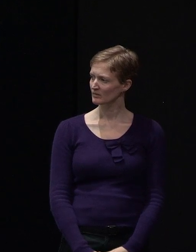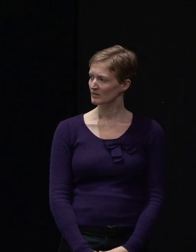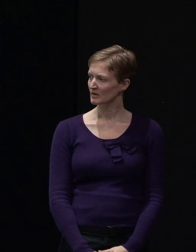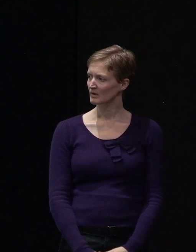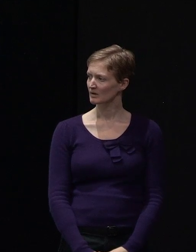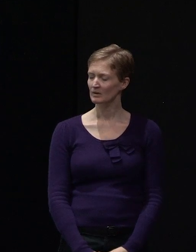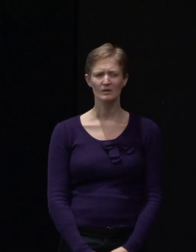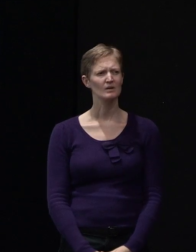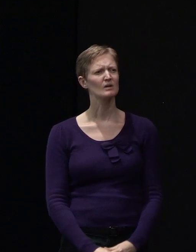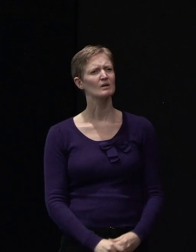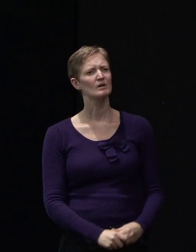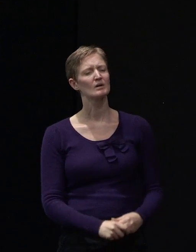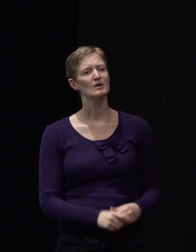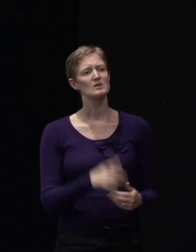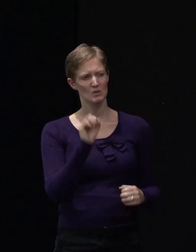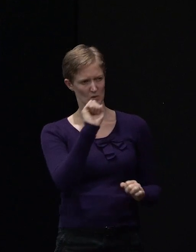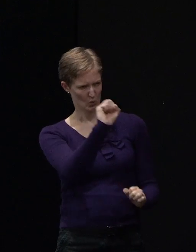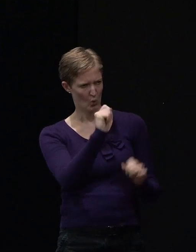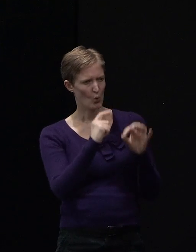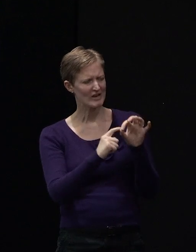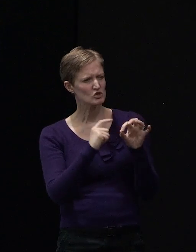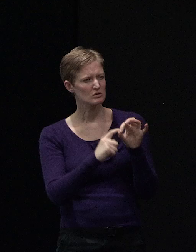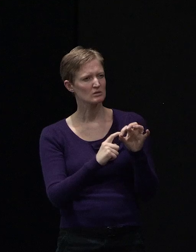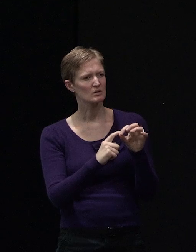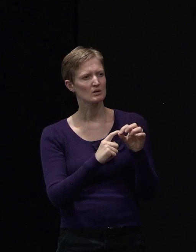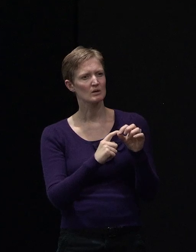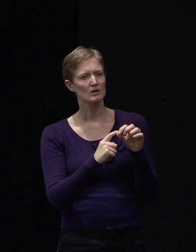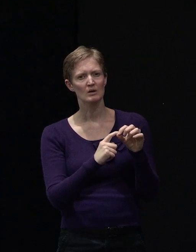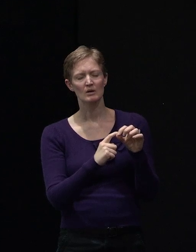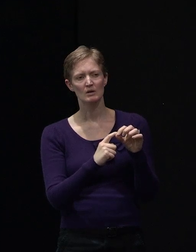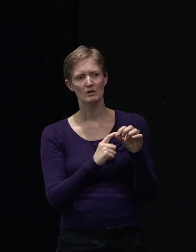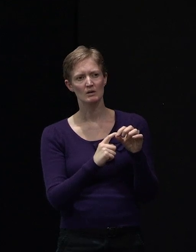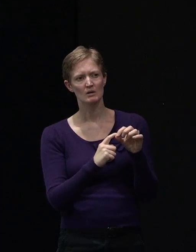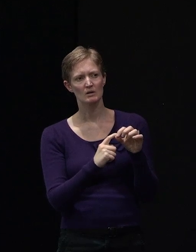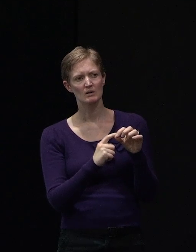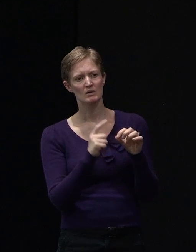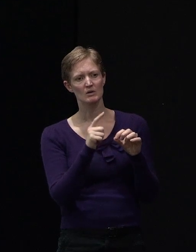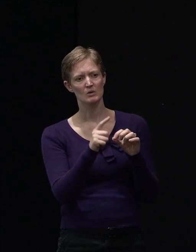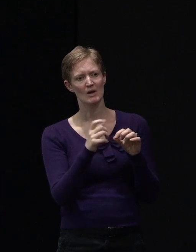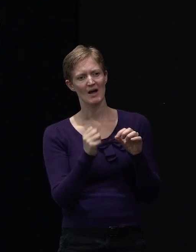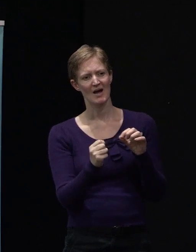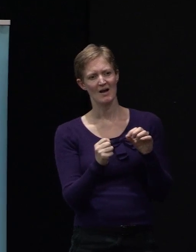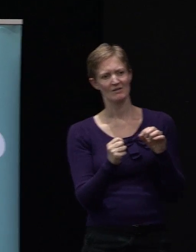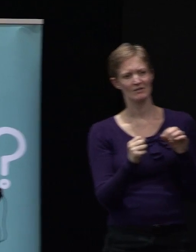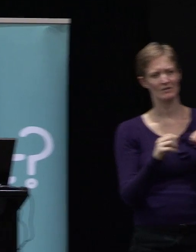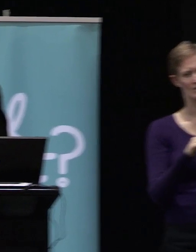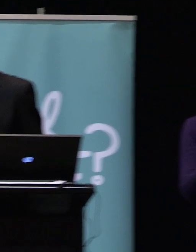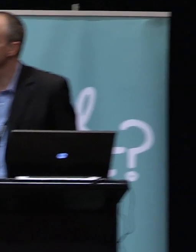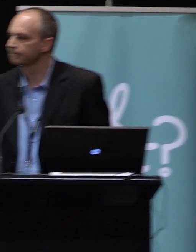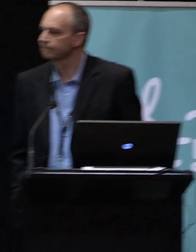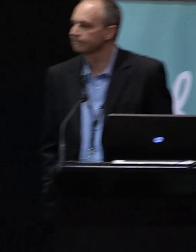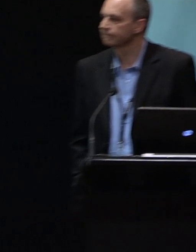So just to repeat the question, we've got a floor slab and it has